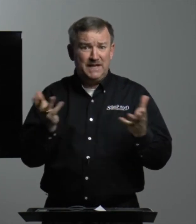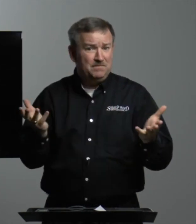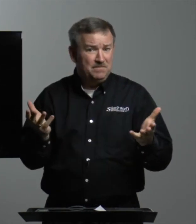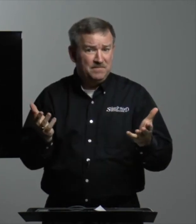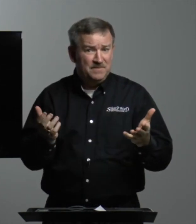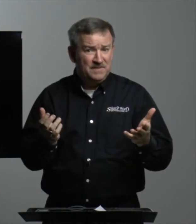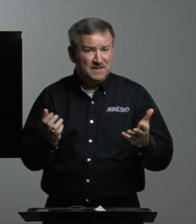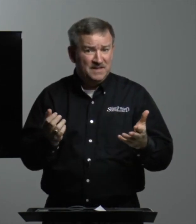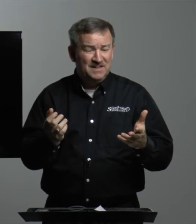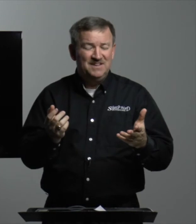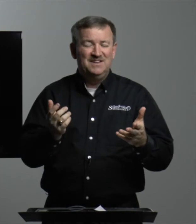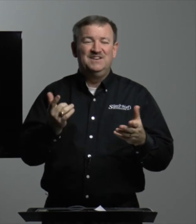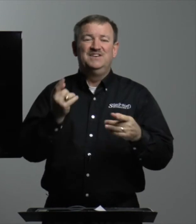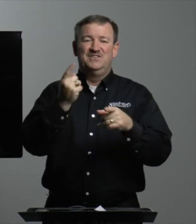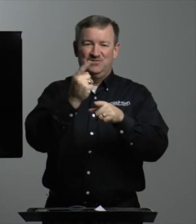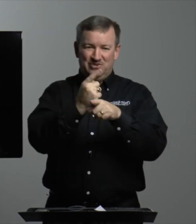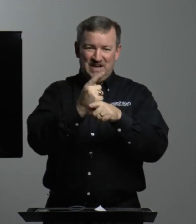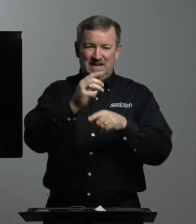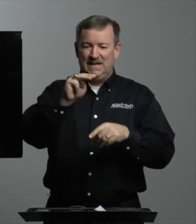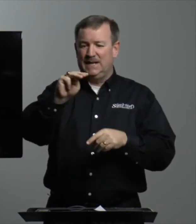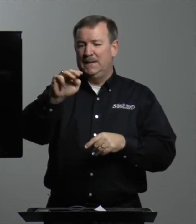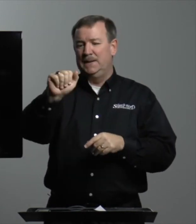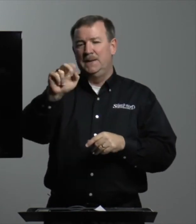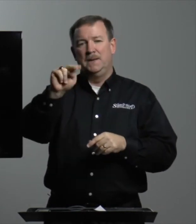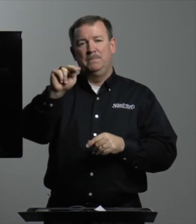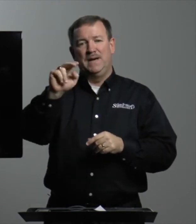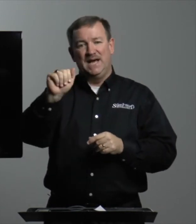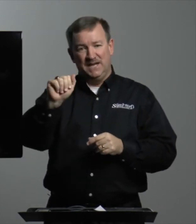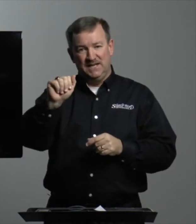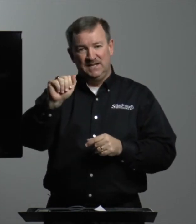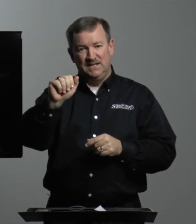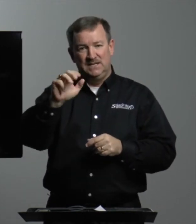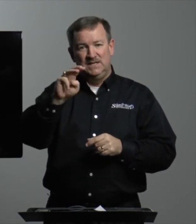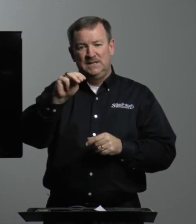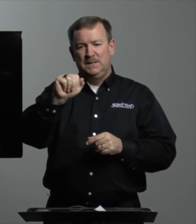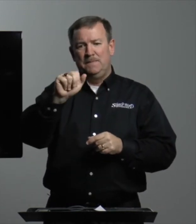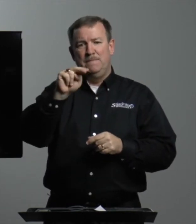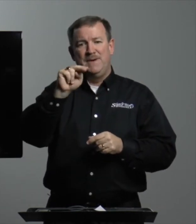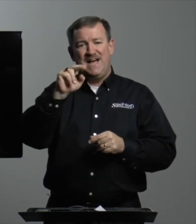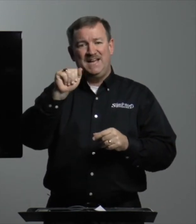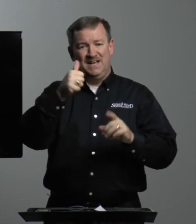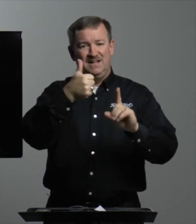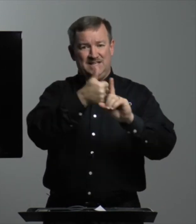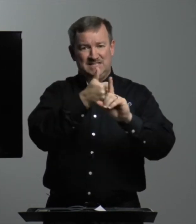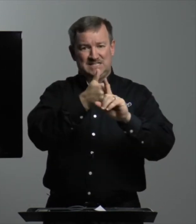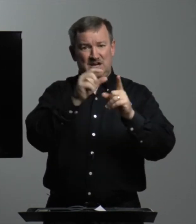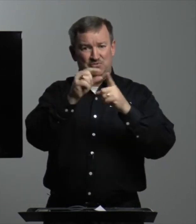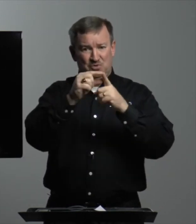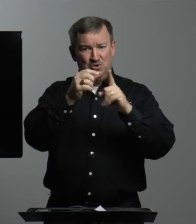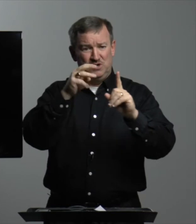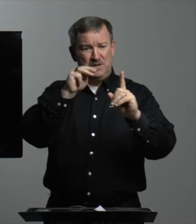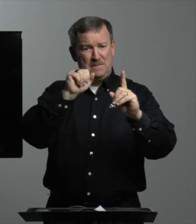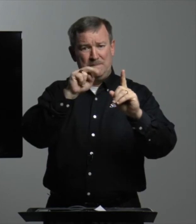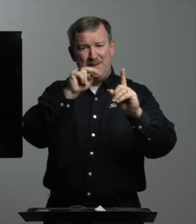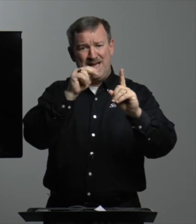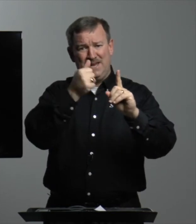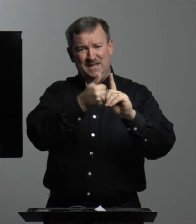name? Right. Manna. Manna itself, the word manna,